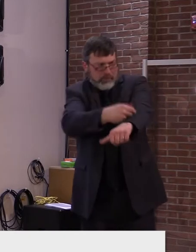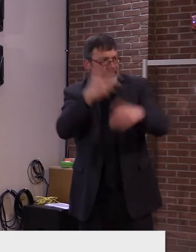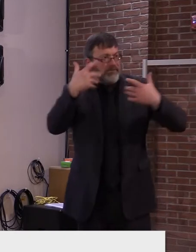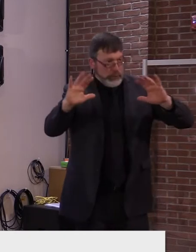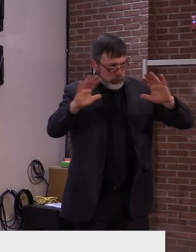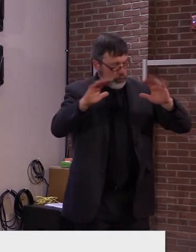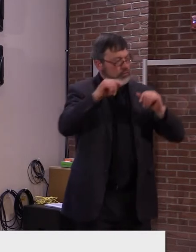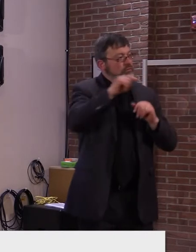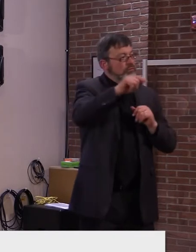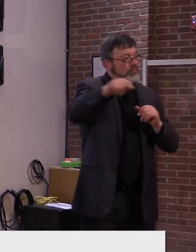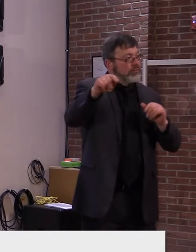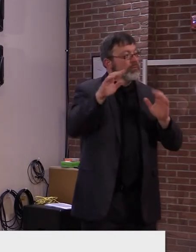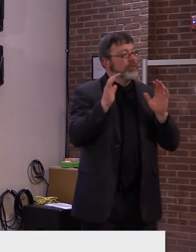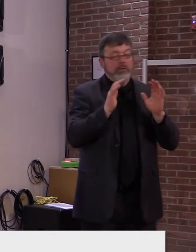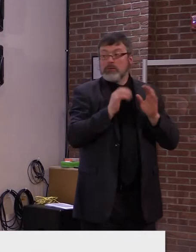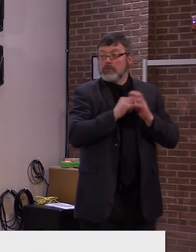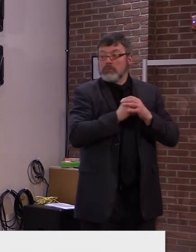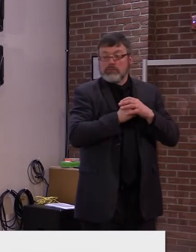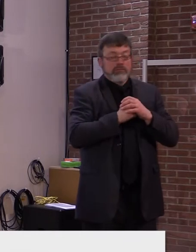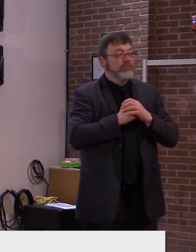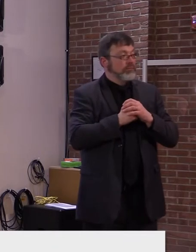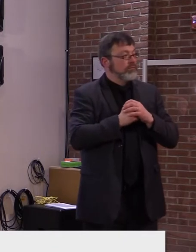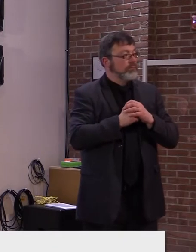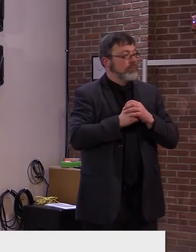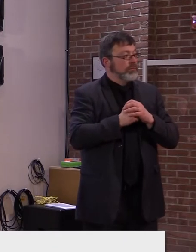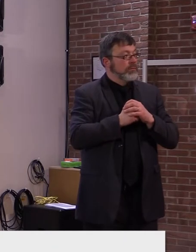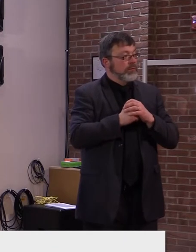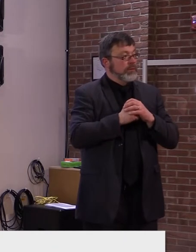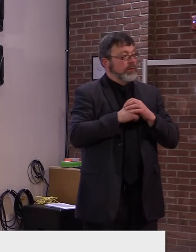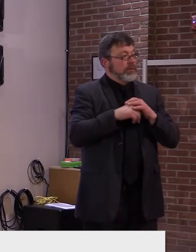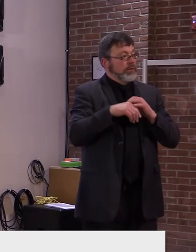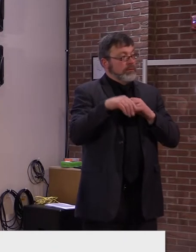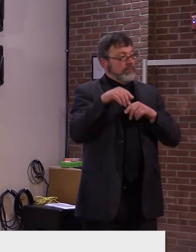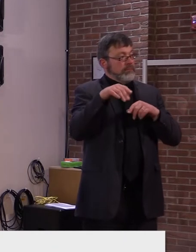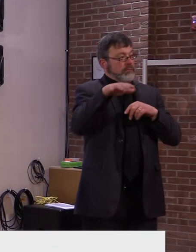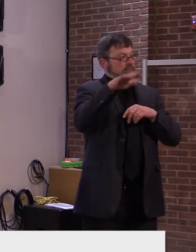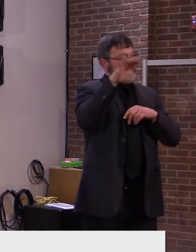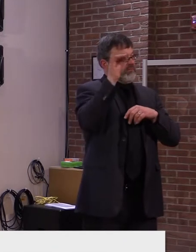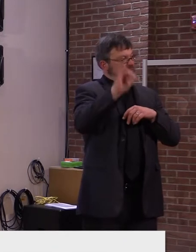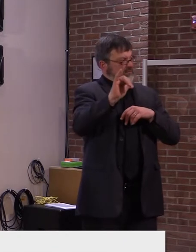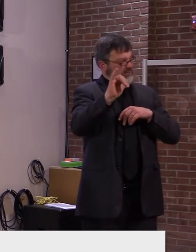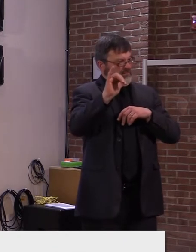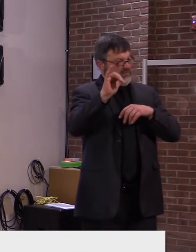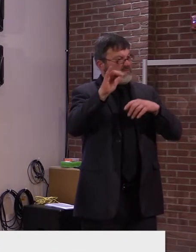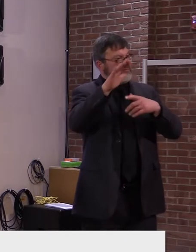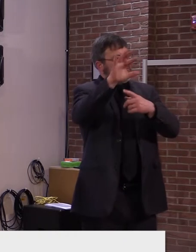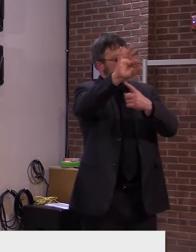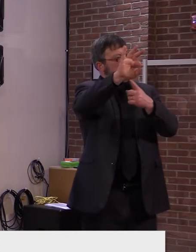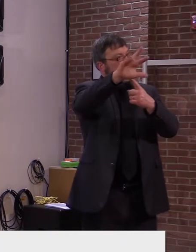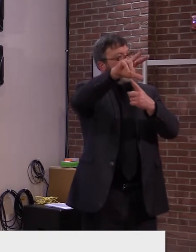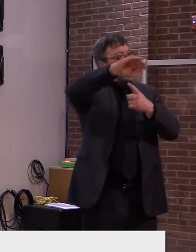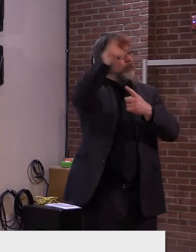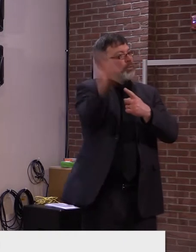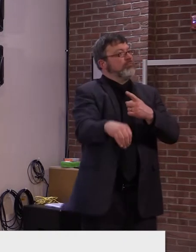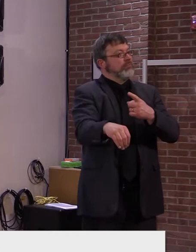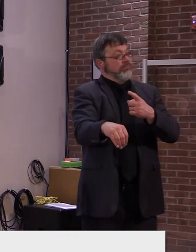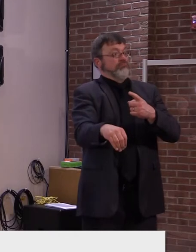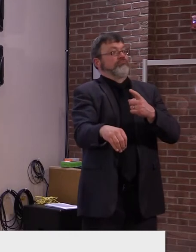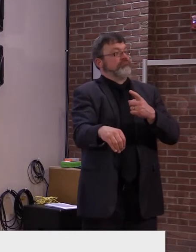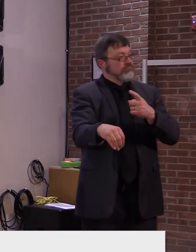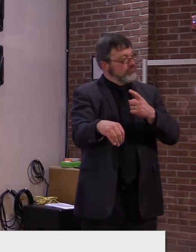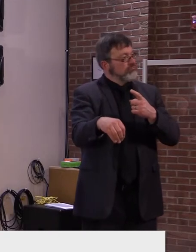care facilities, 93 percent of residents have received their first dose and 74 percent